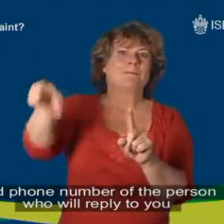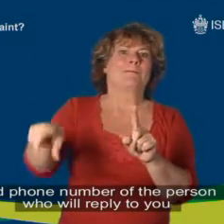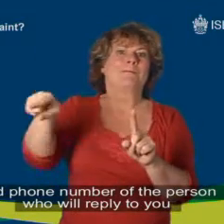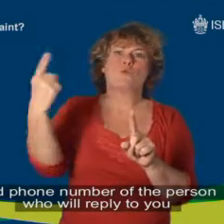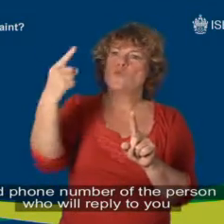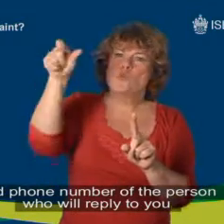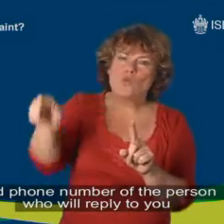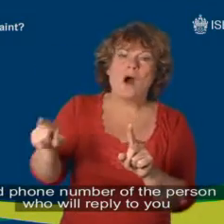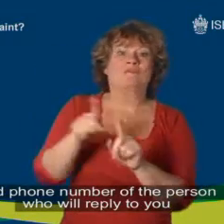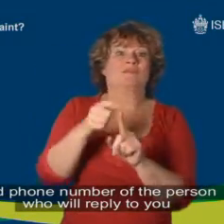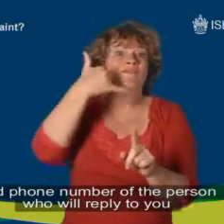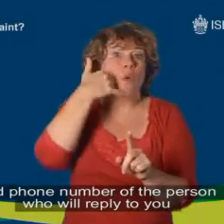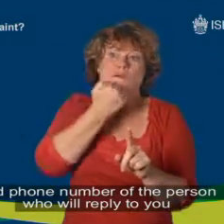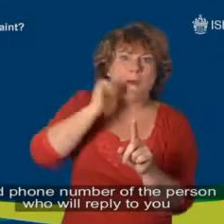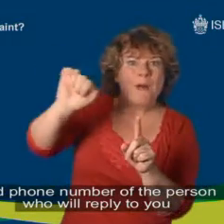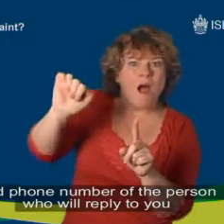the person who will reply to you.